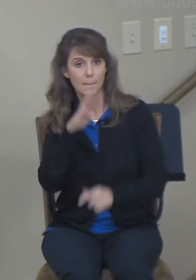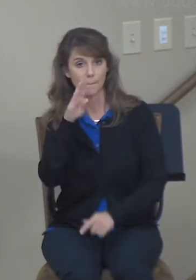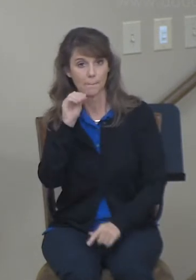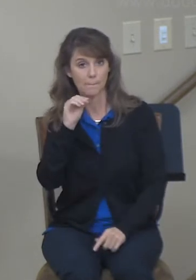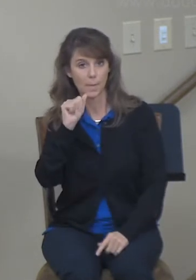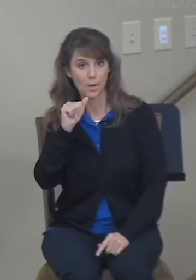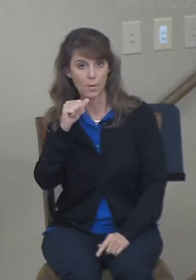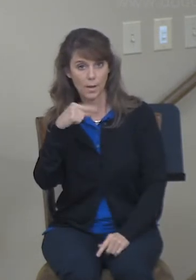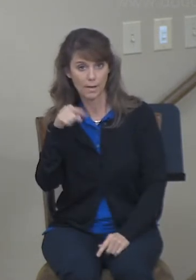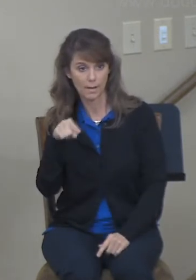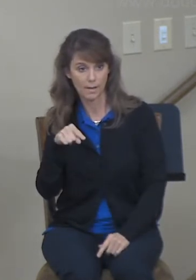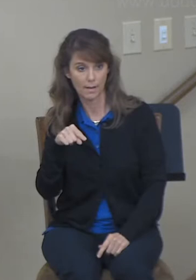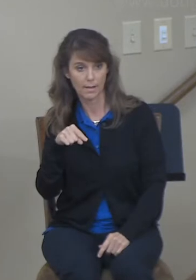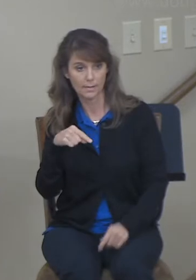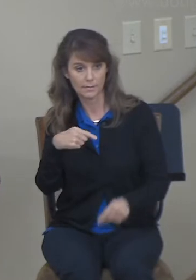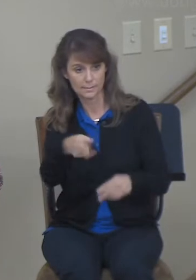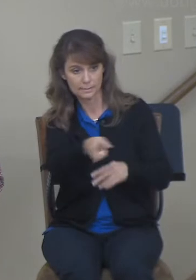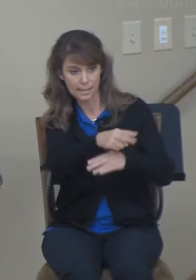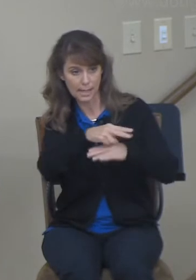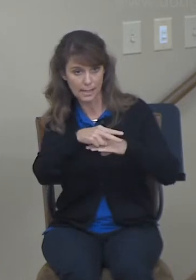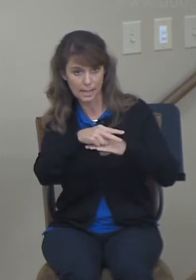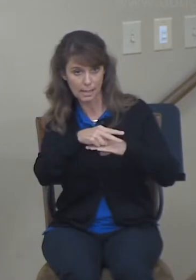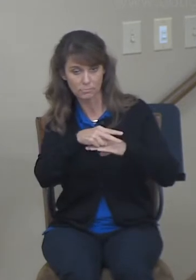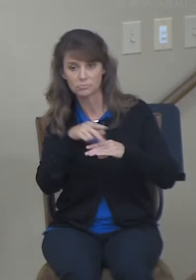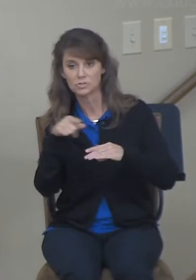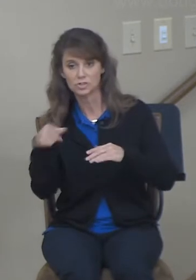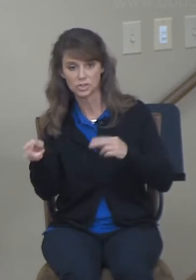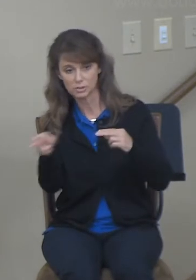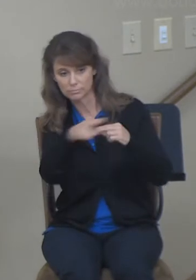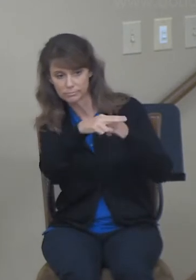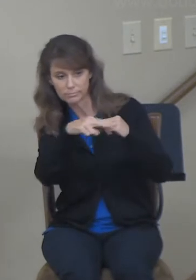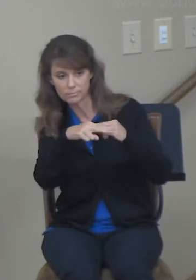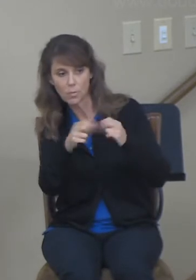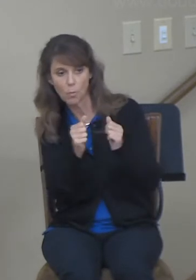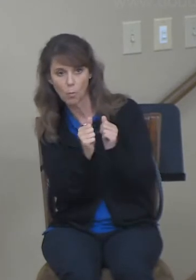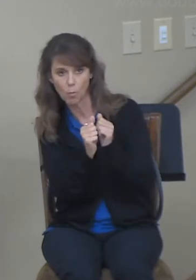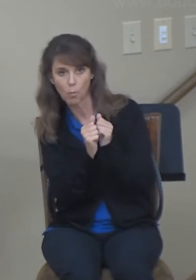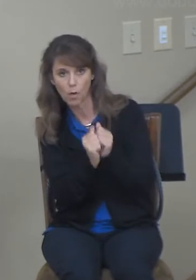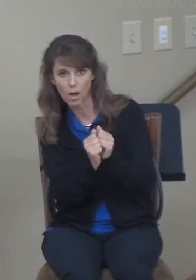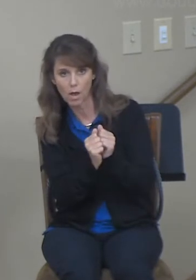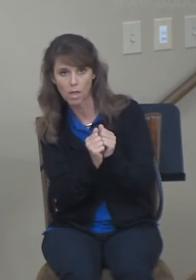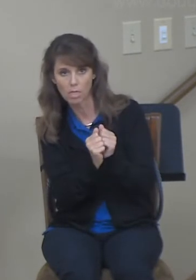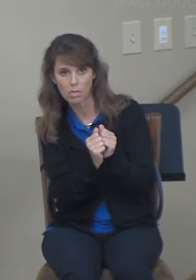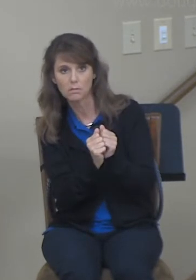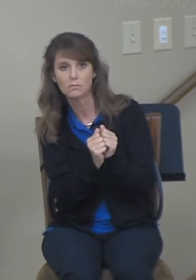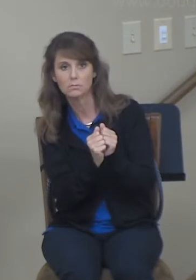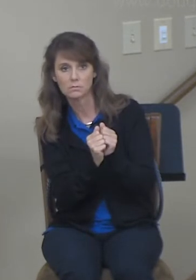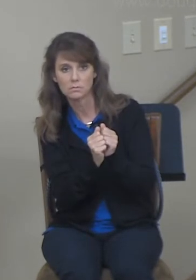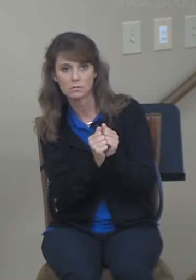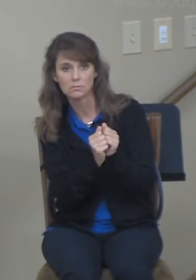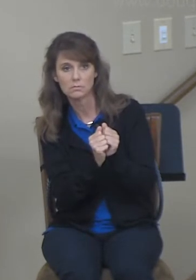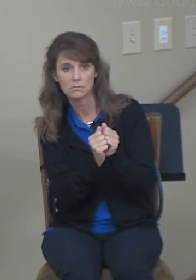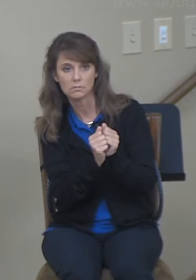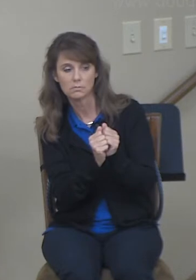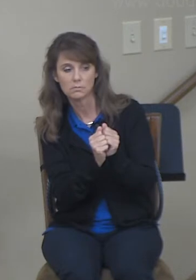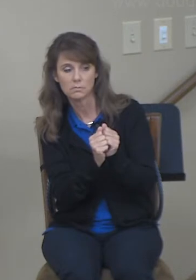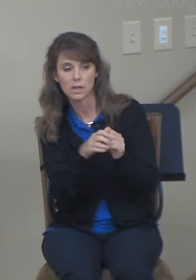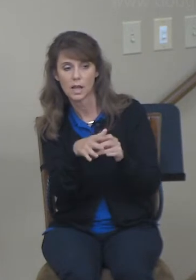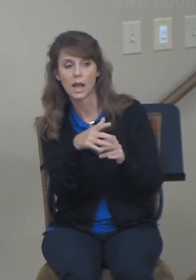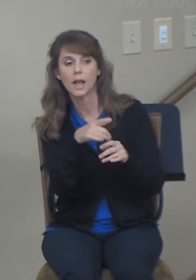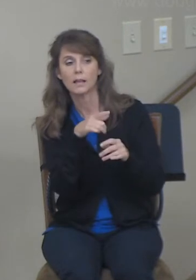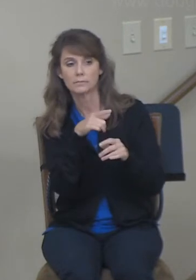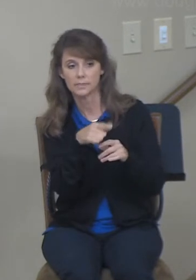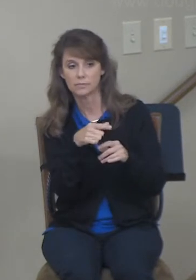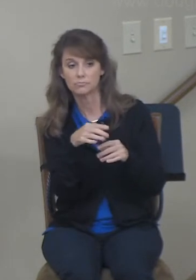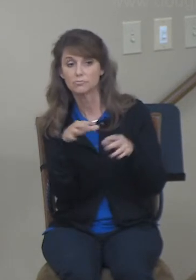and uncover his feet and lie down beside him and do whatever he tells you to do. That's Naomi's plan. And